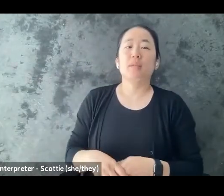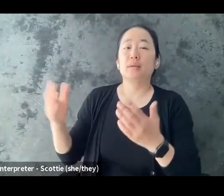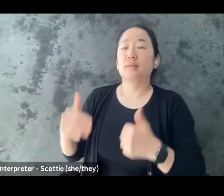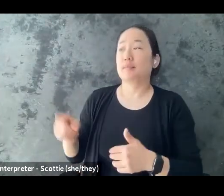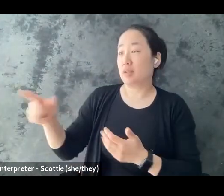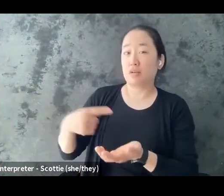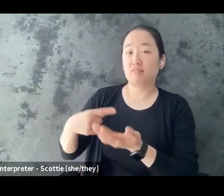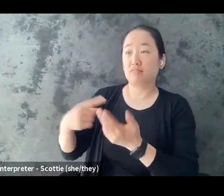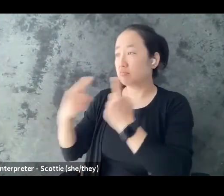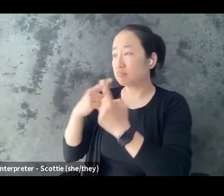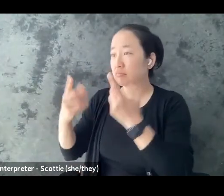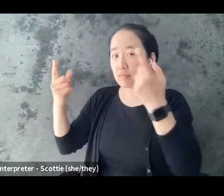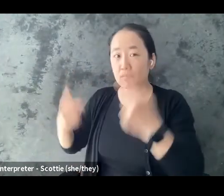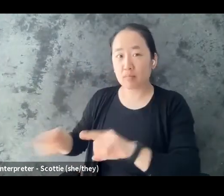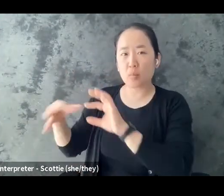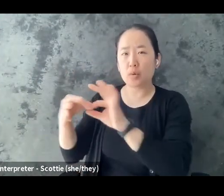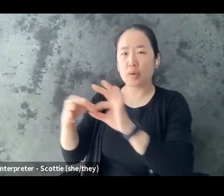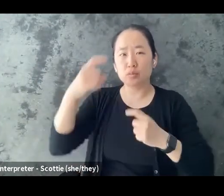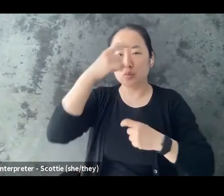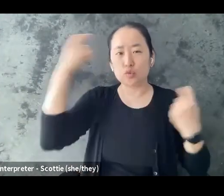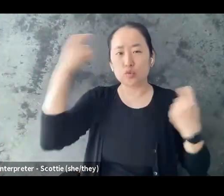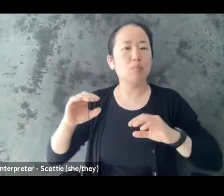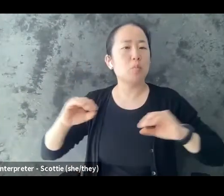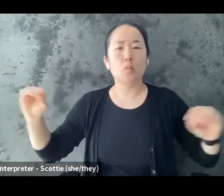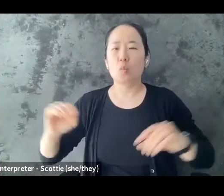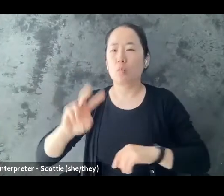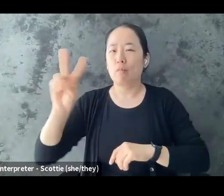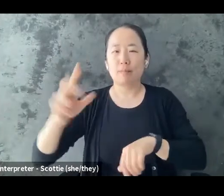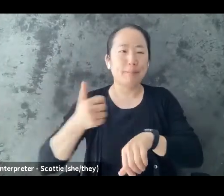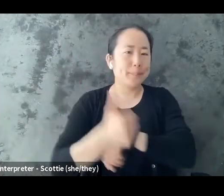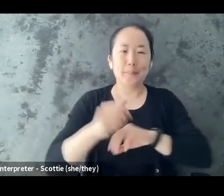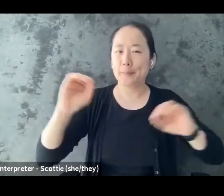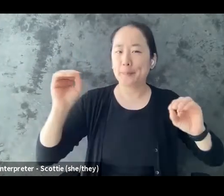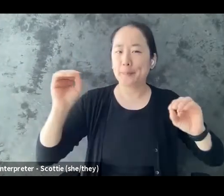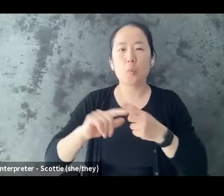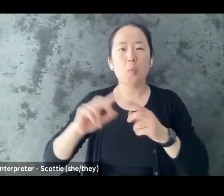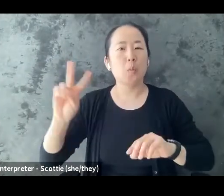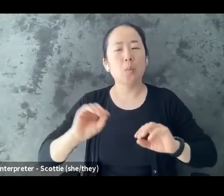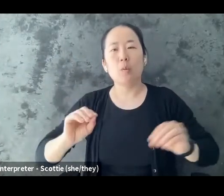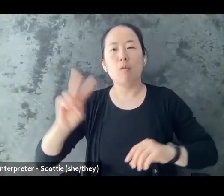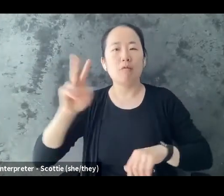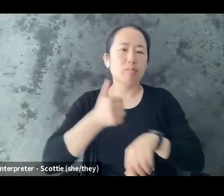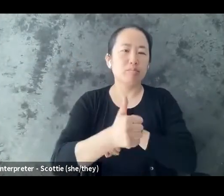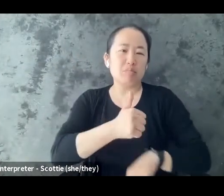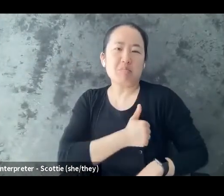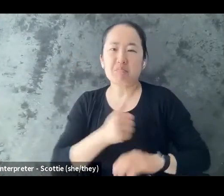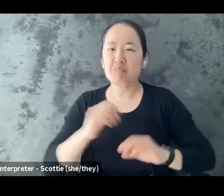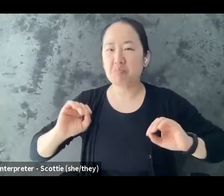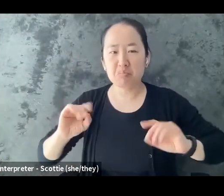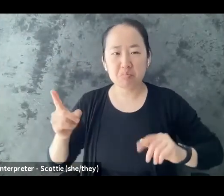victim blaming thoughts and attitudes and that may have been affirming for you they respect other boundaries that you've set before too that could be a good